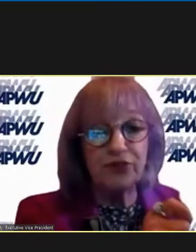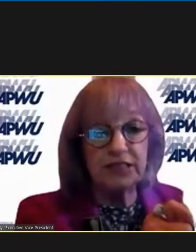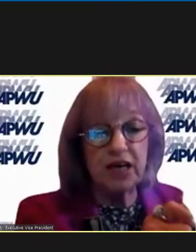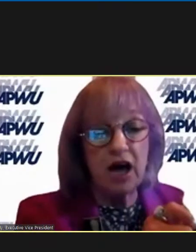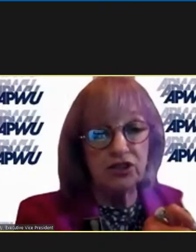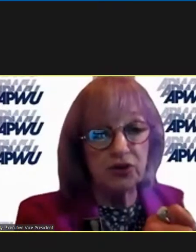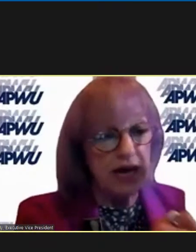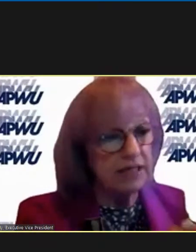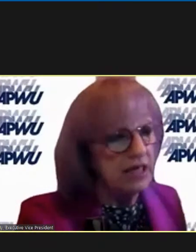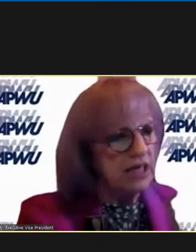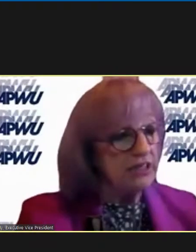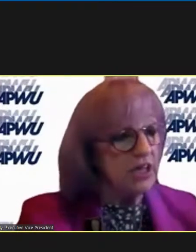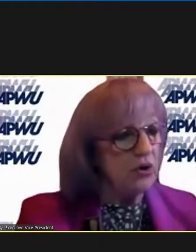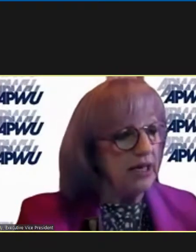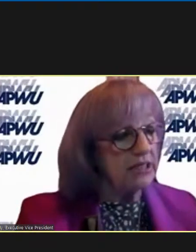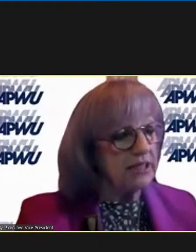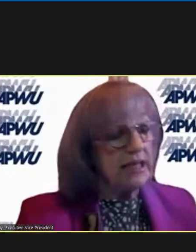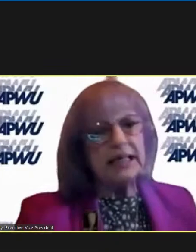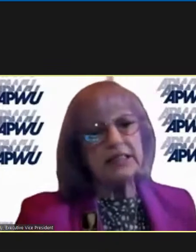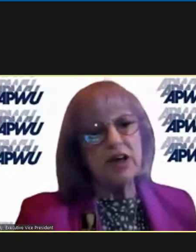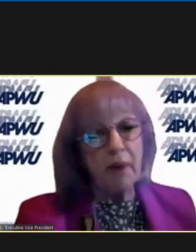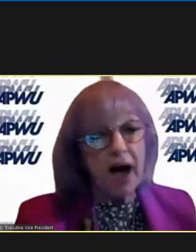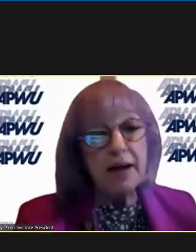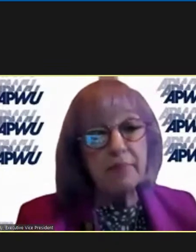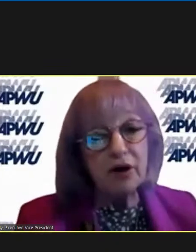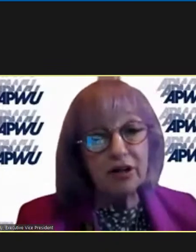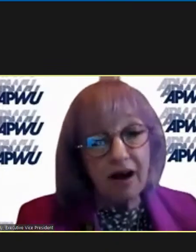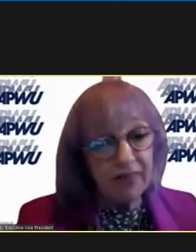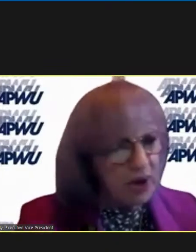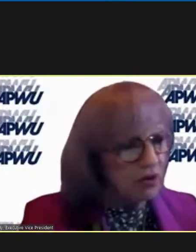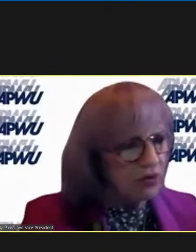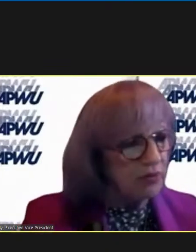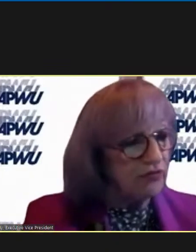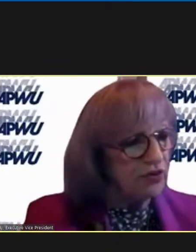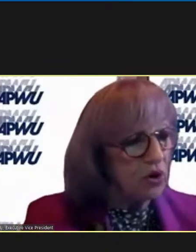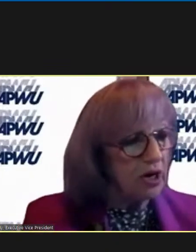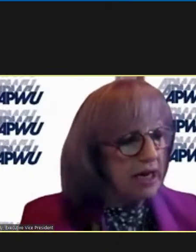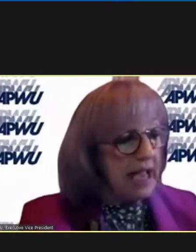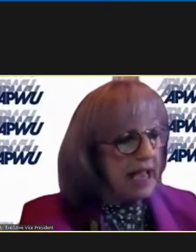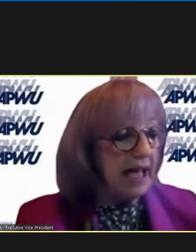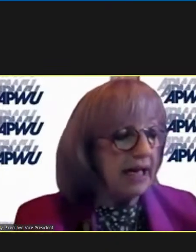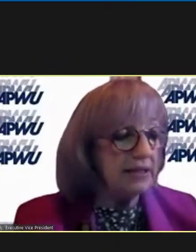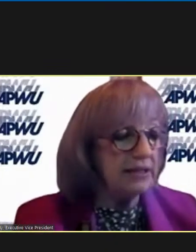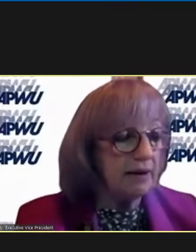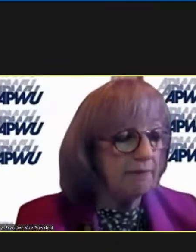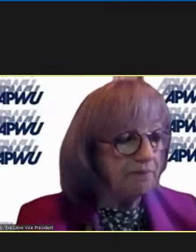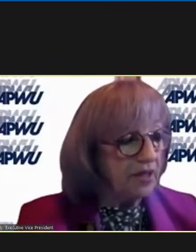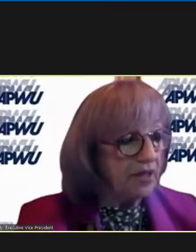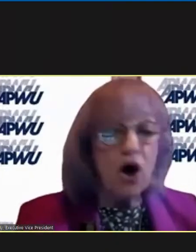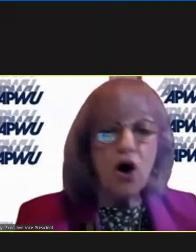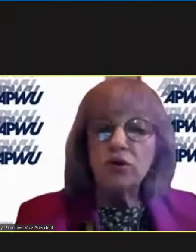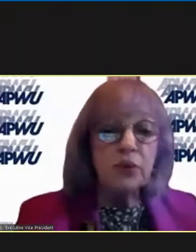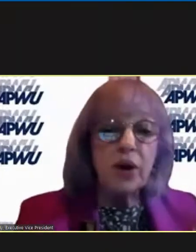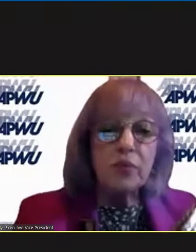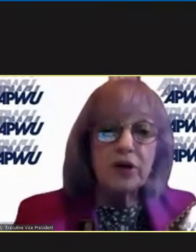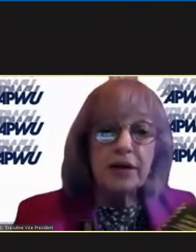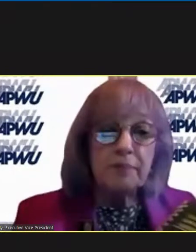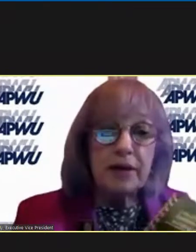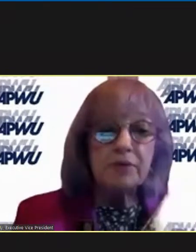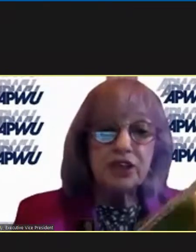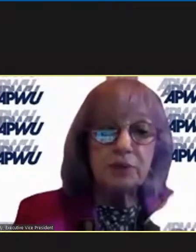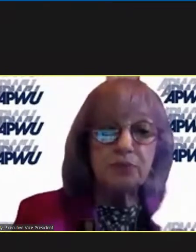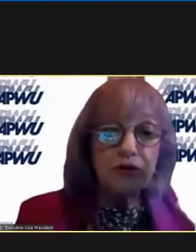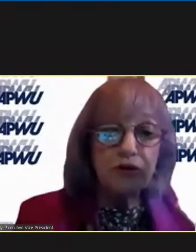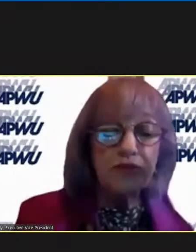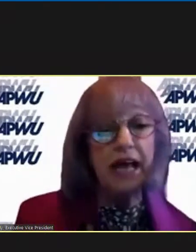to improve this contract so it's it's our bible on that workroom floor and um the only way